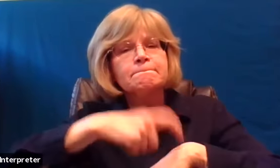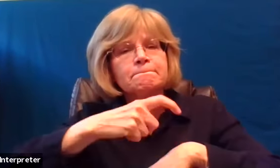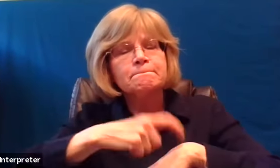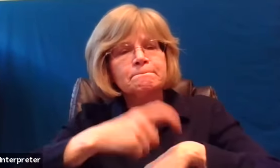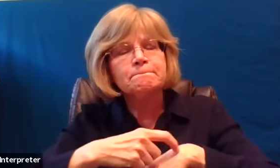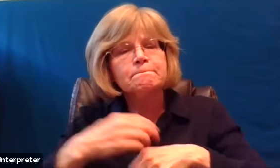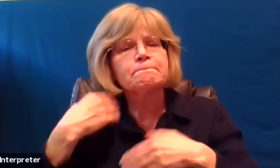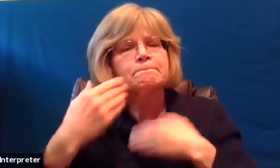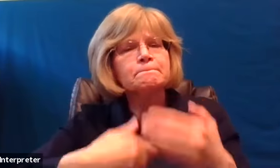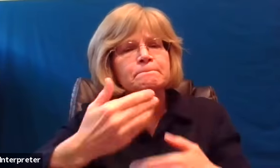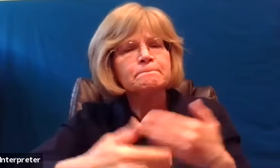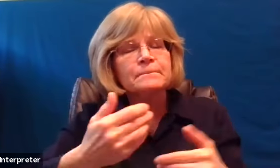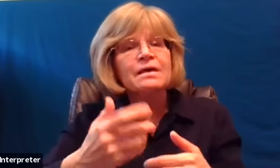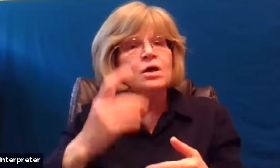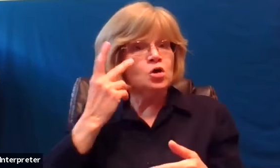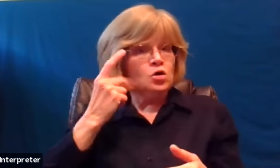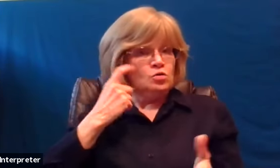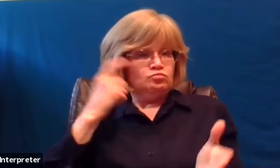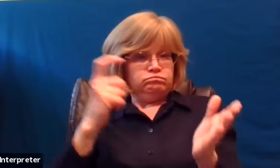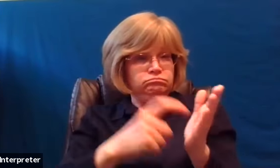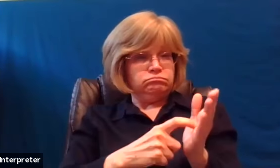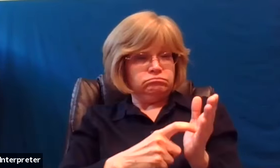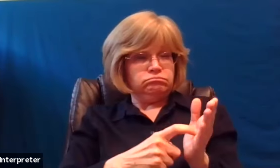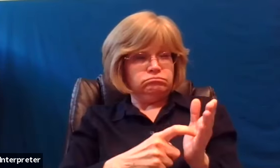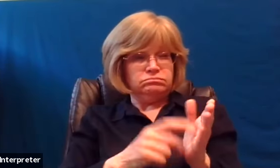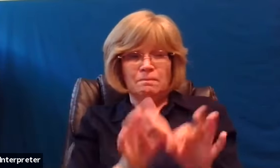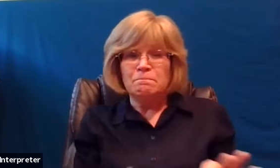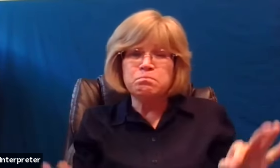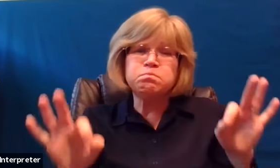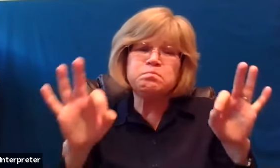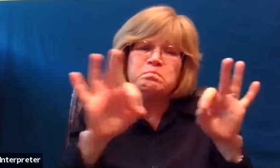if you recognize if you how important it is to forgive